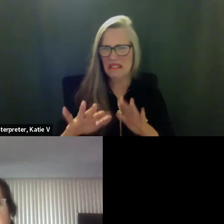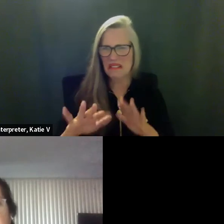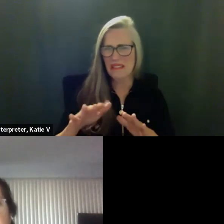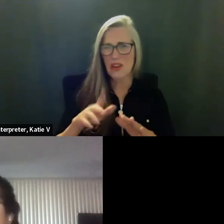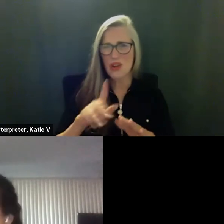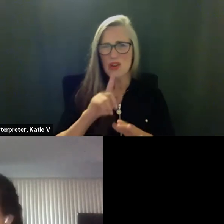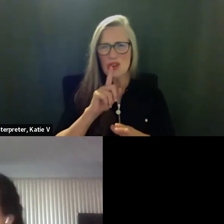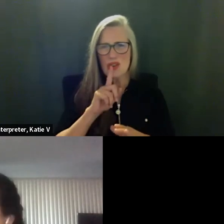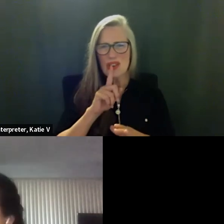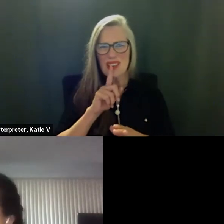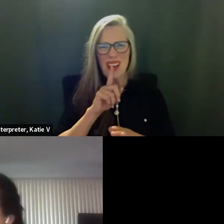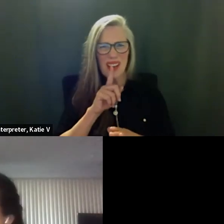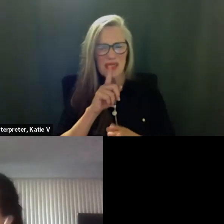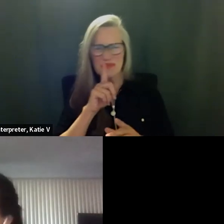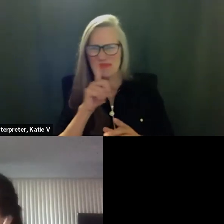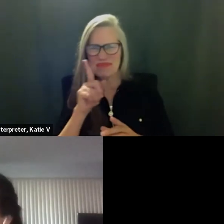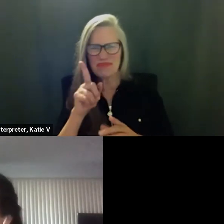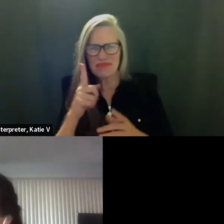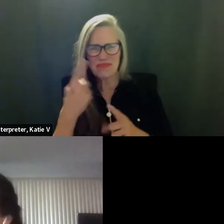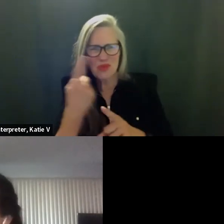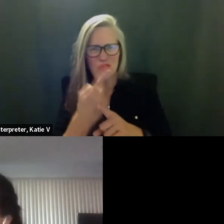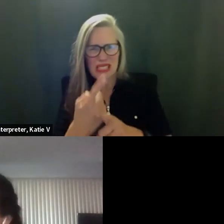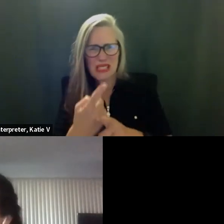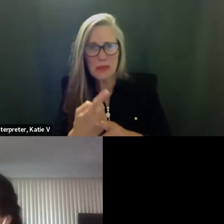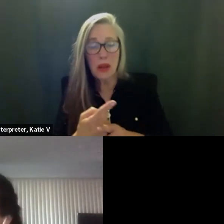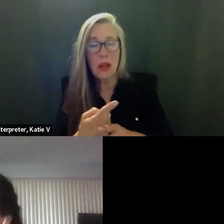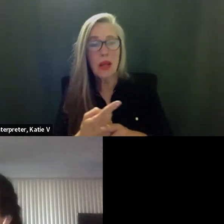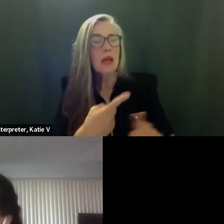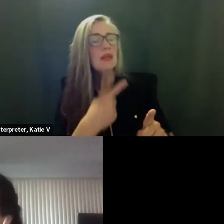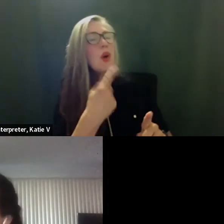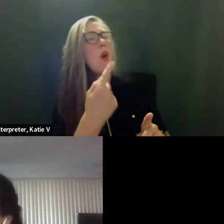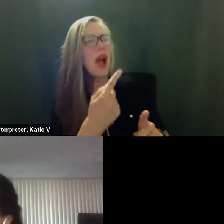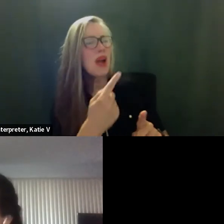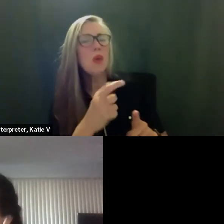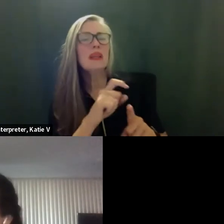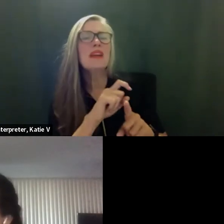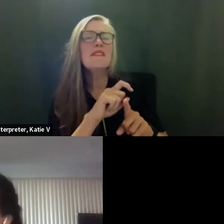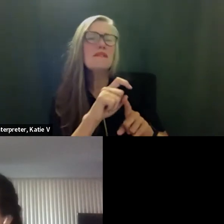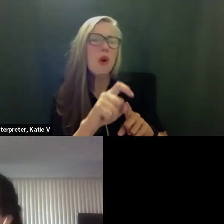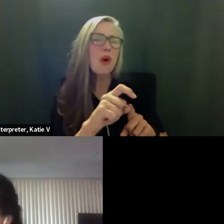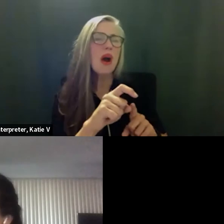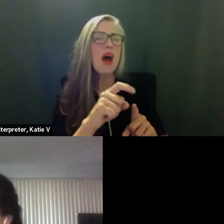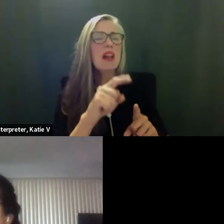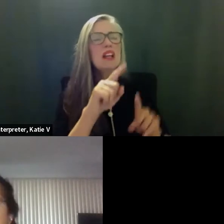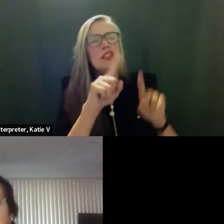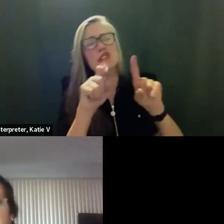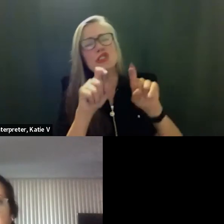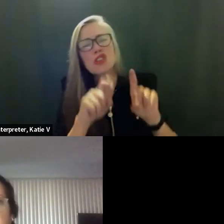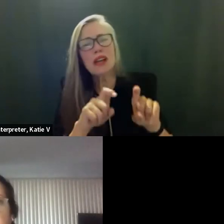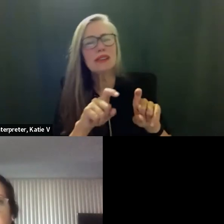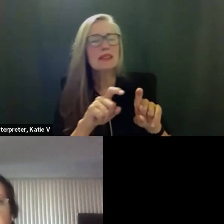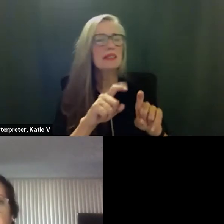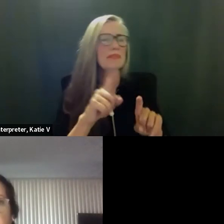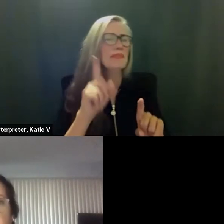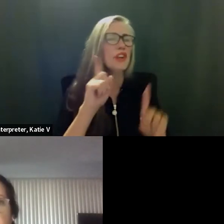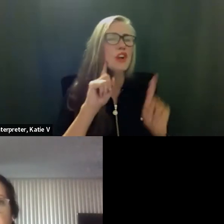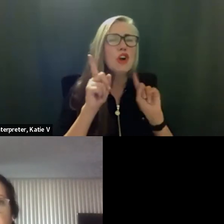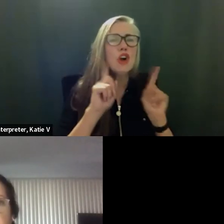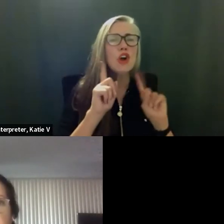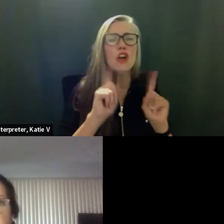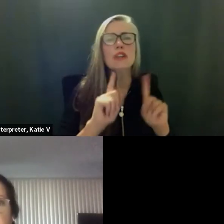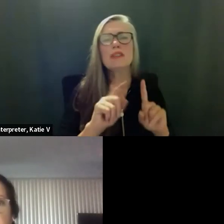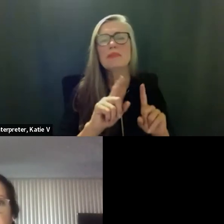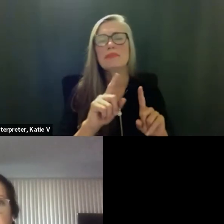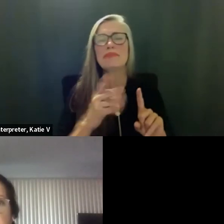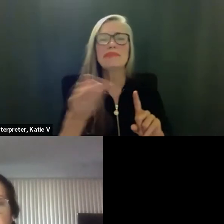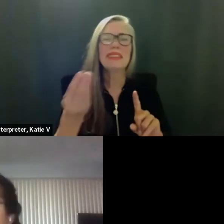phone calls or did any more anything other than just giving that estimate of just considering all of our other contracts